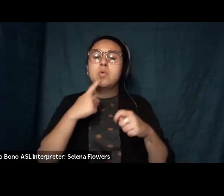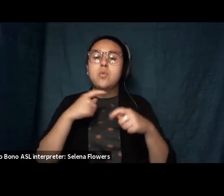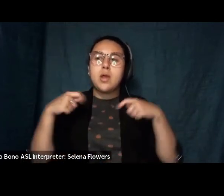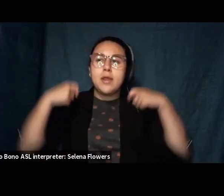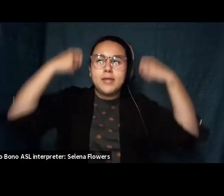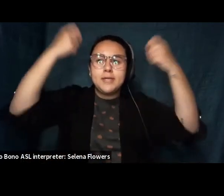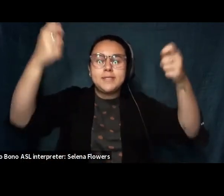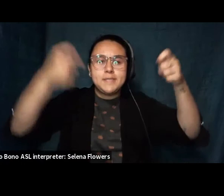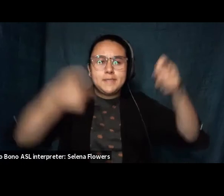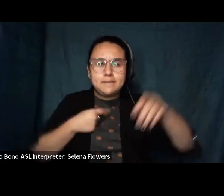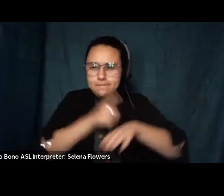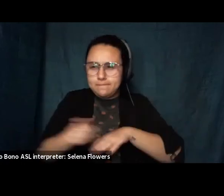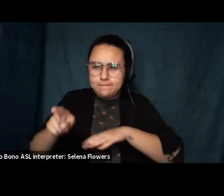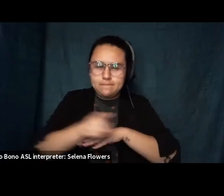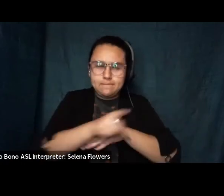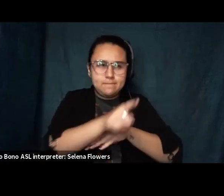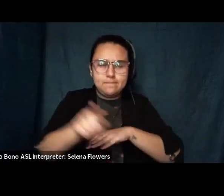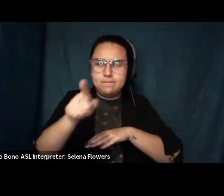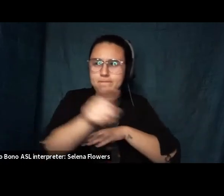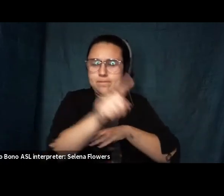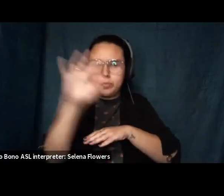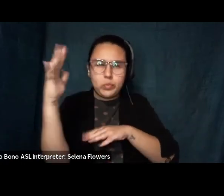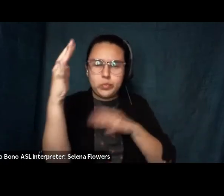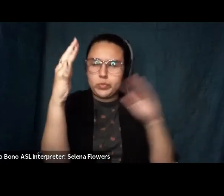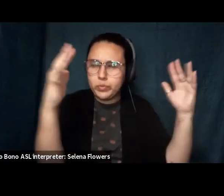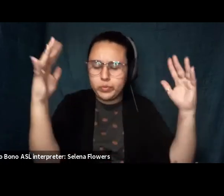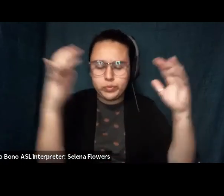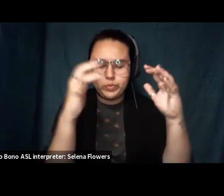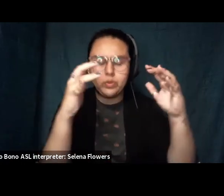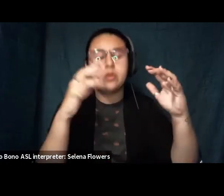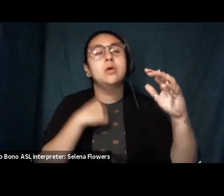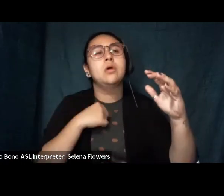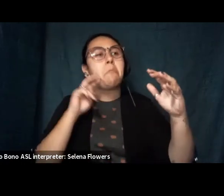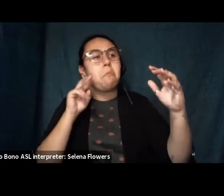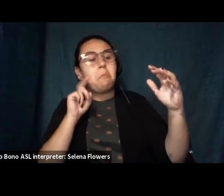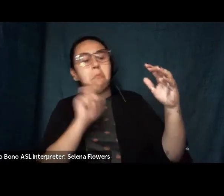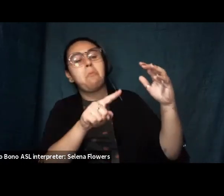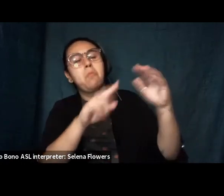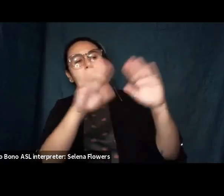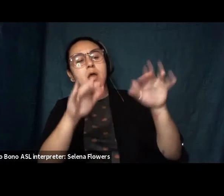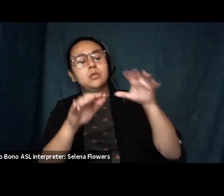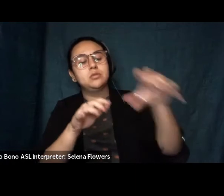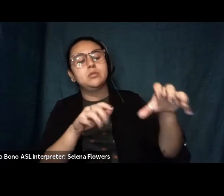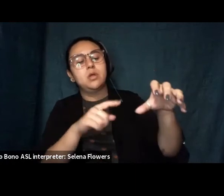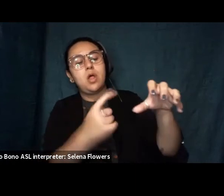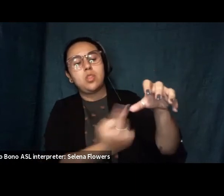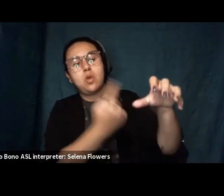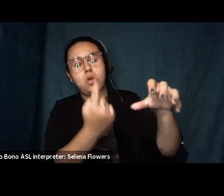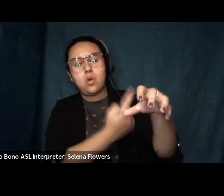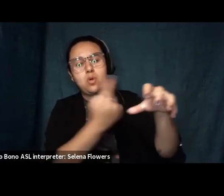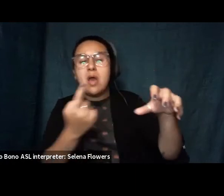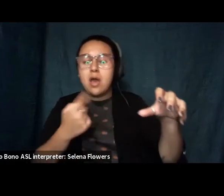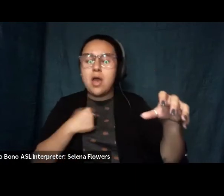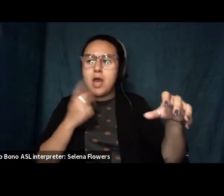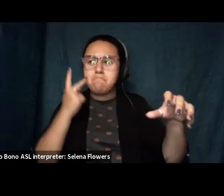is aching with thaw when i find the house alone in the wood i'm always a tender young thing